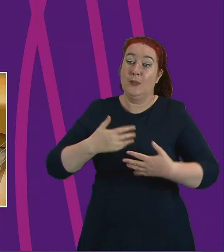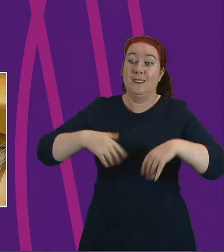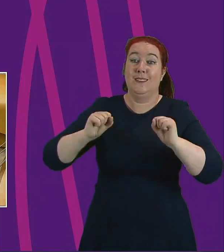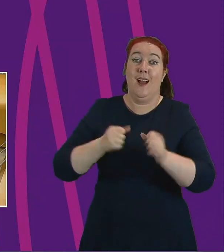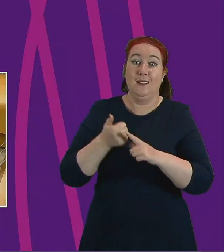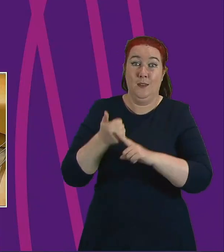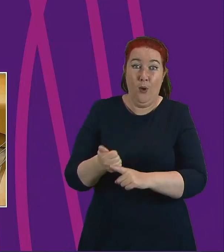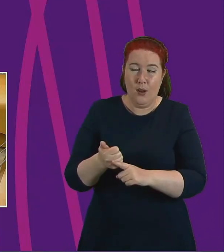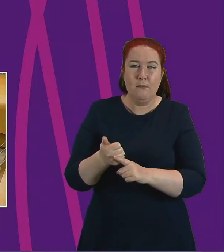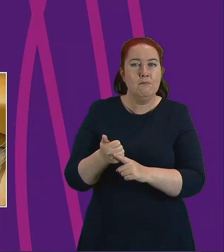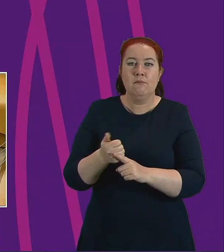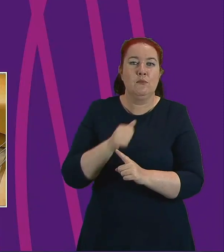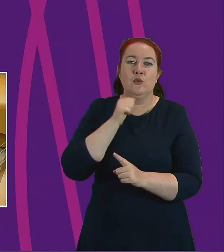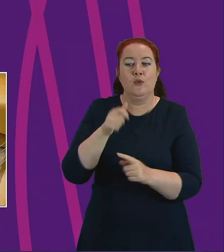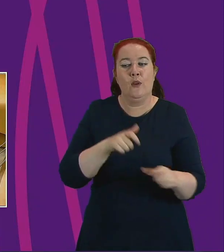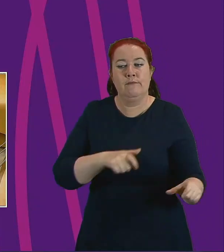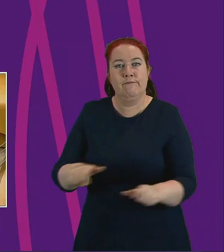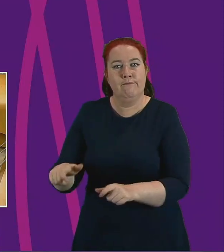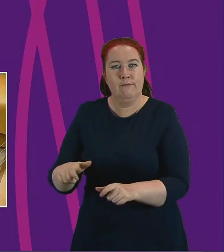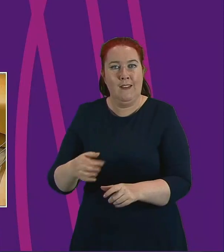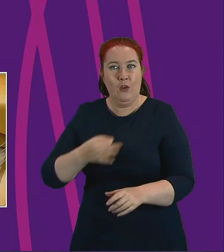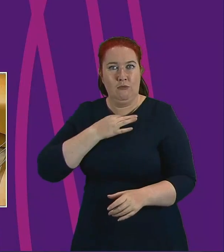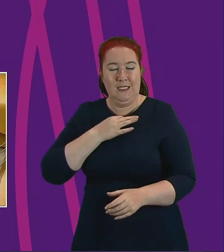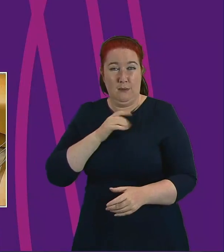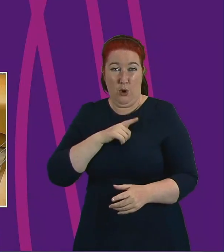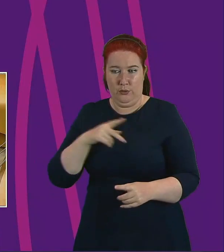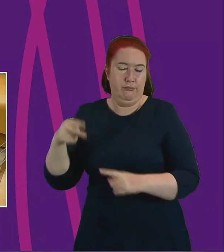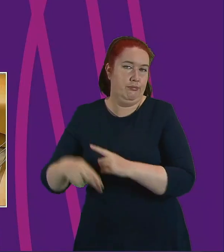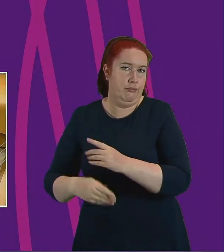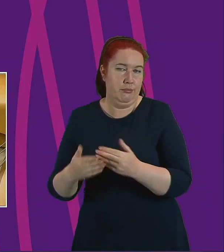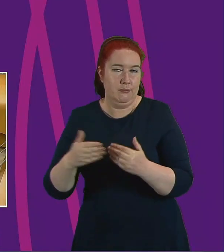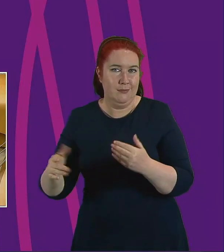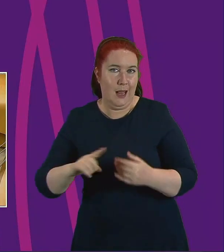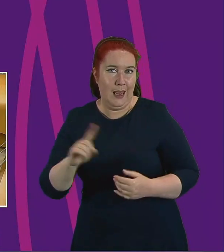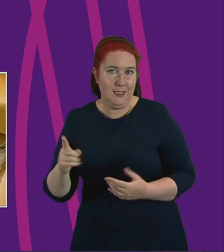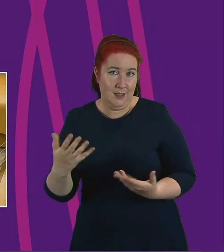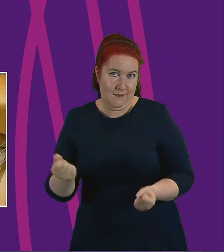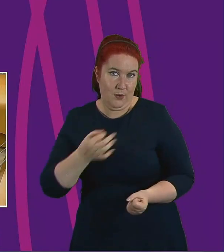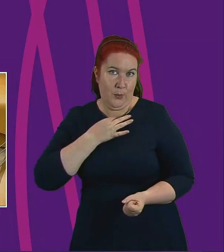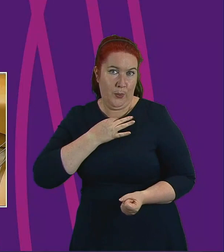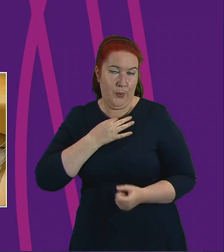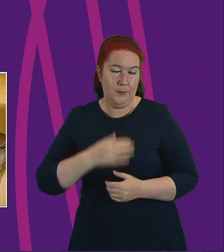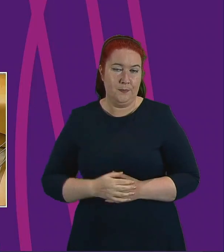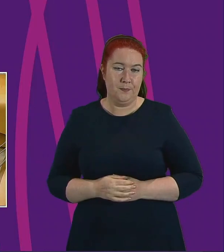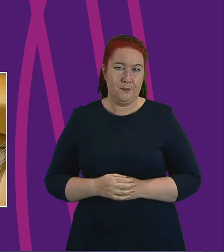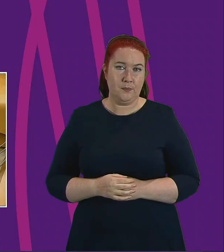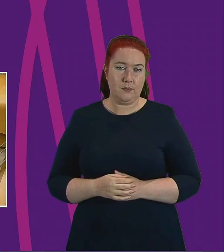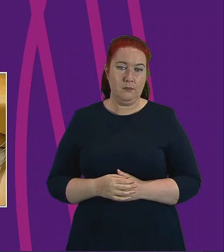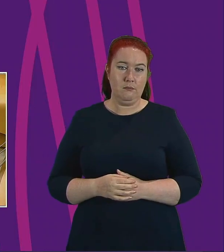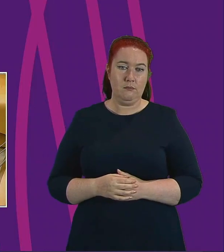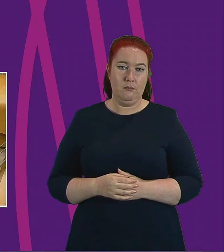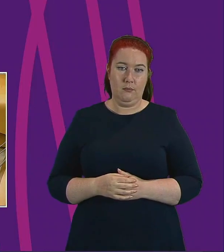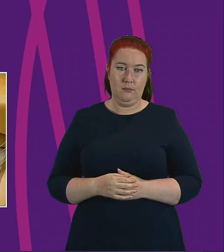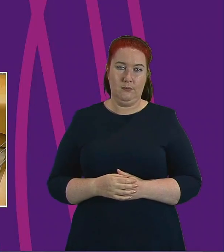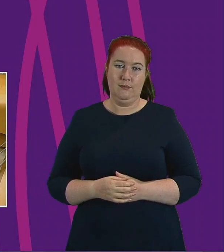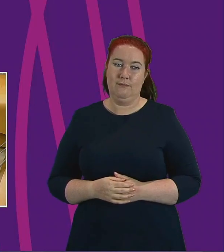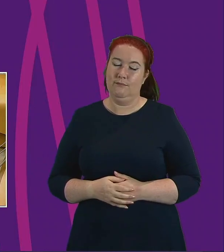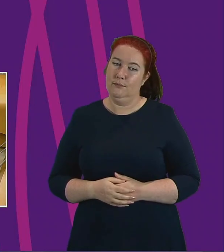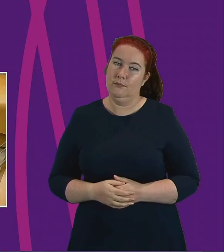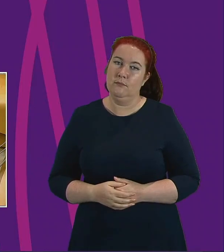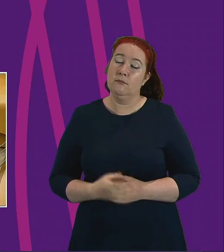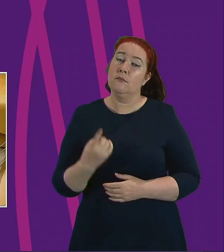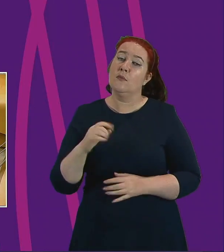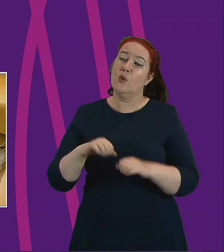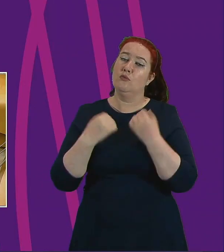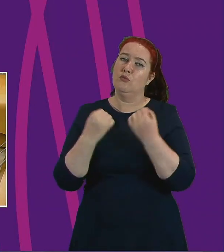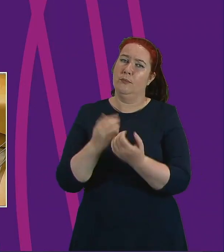and interventions for at-risk people and then having to stop. Where a group have been demonstrably delivering lifeline